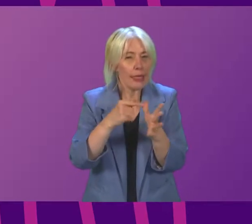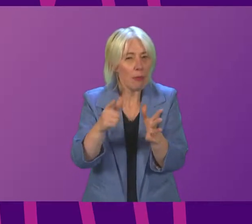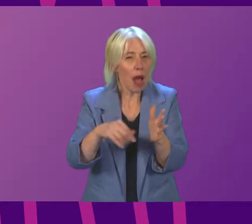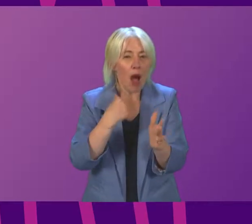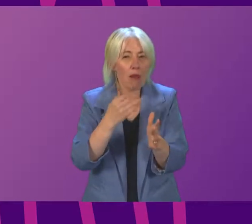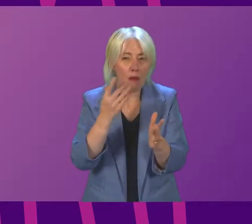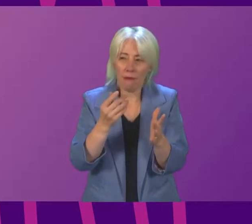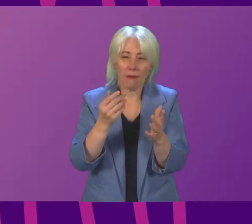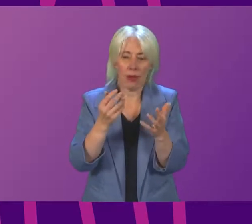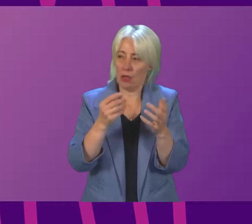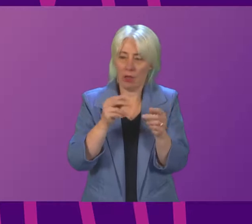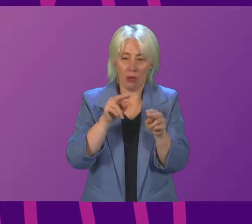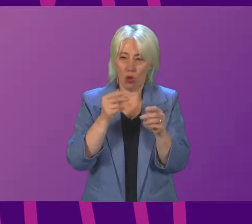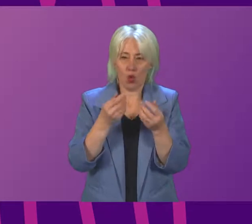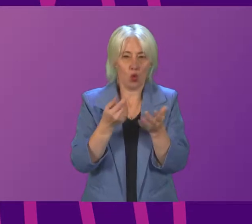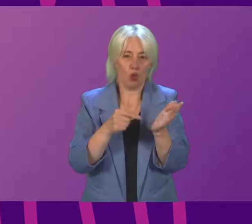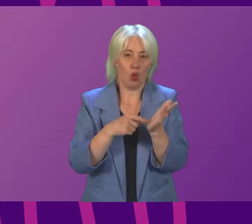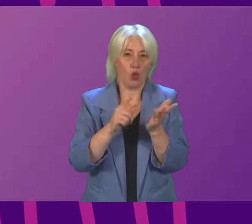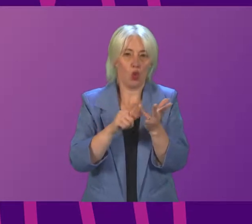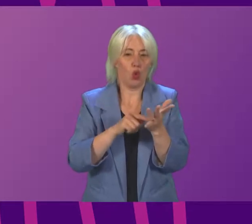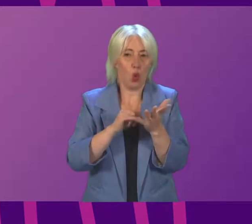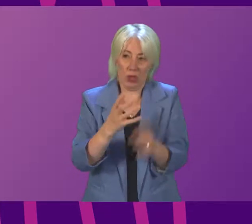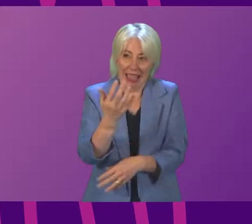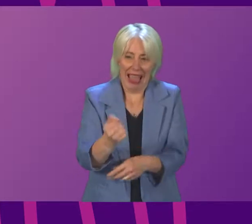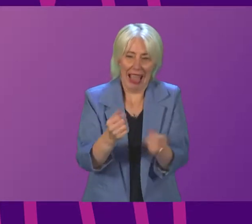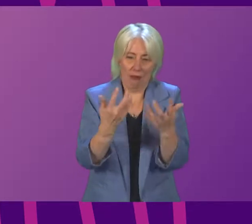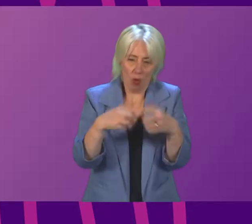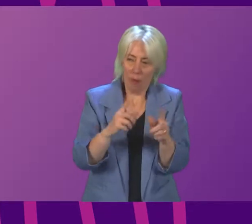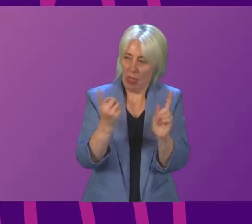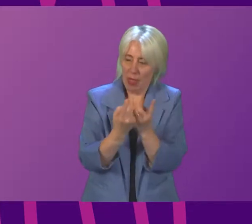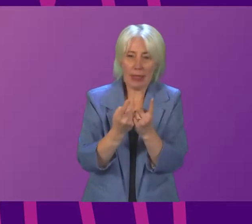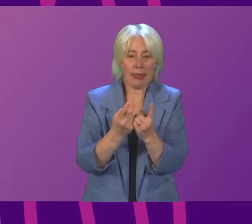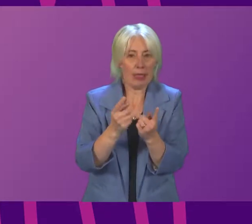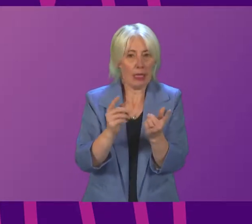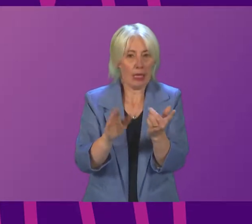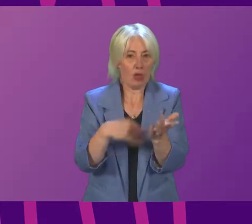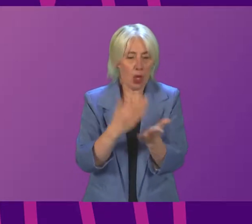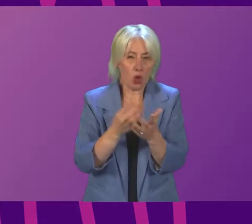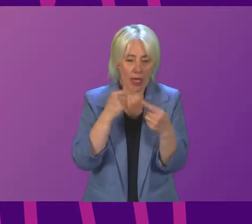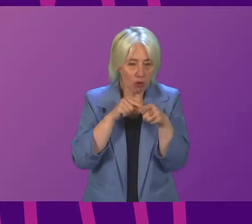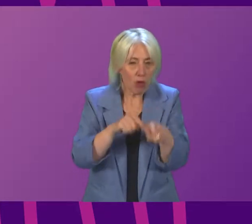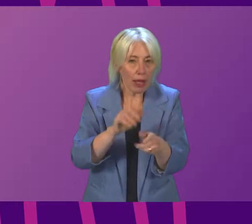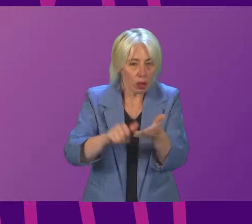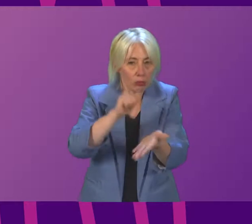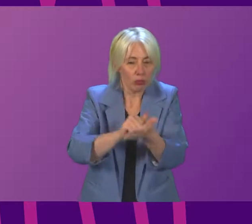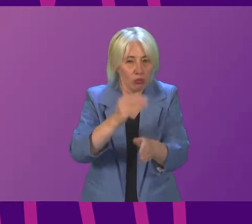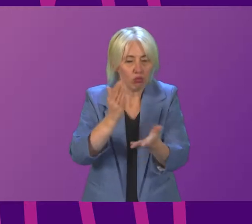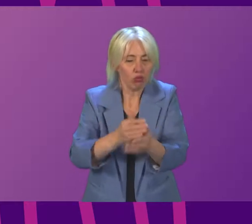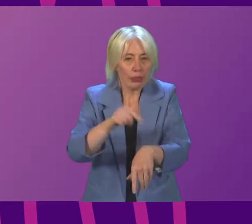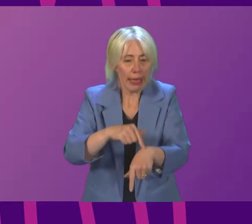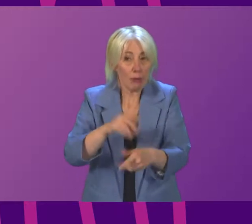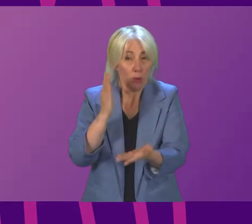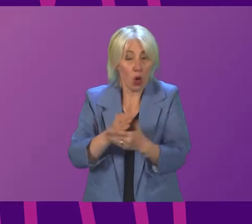monitor these disastrous flood events effectively, to ensure that places like Newcastleton is made a priority in future flooding?